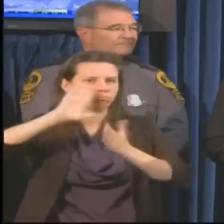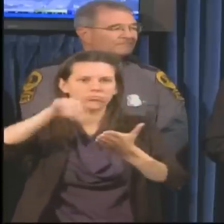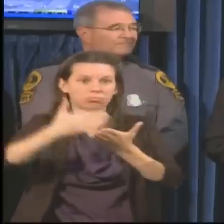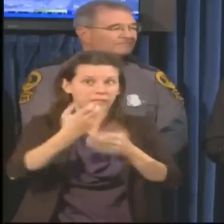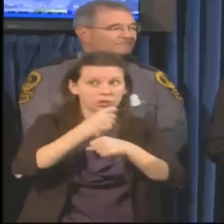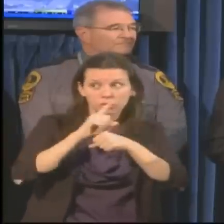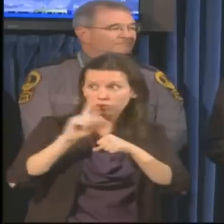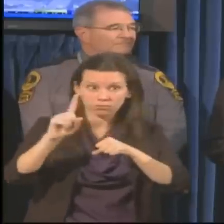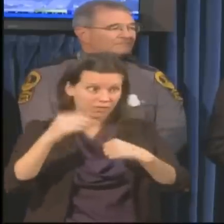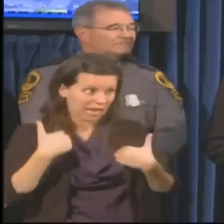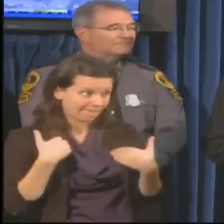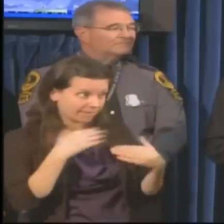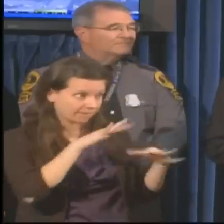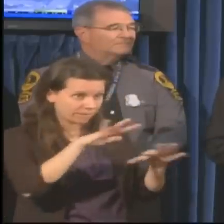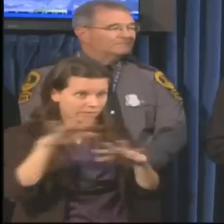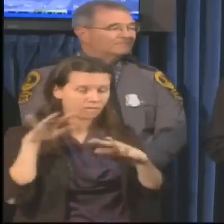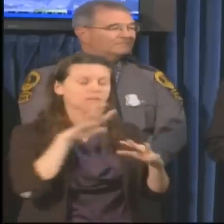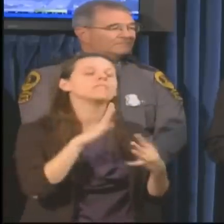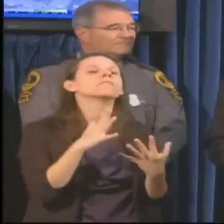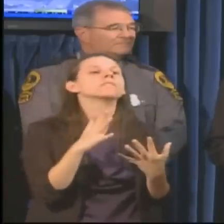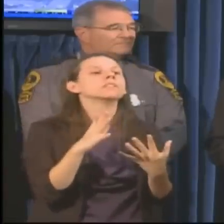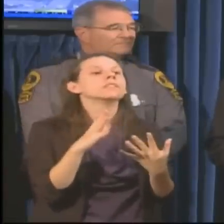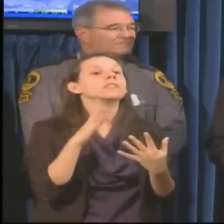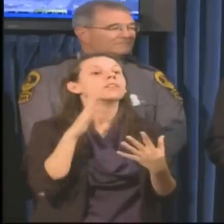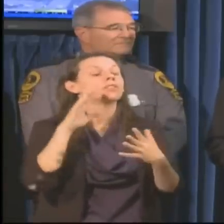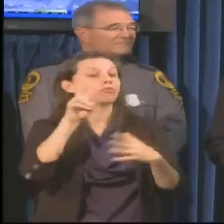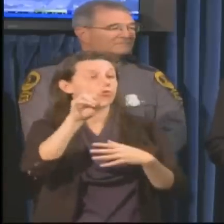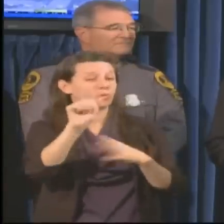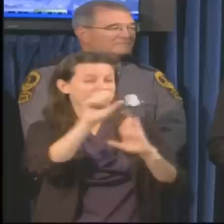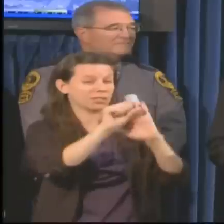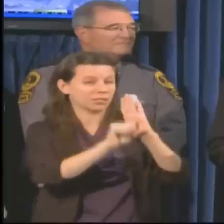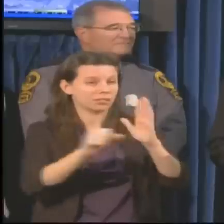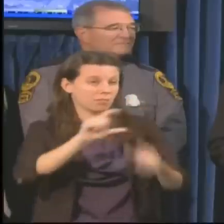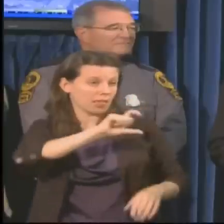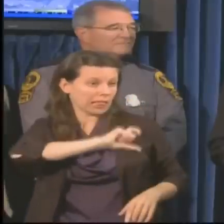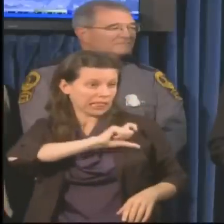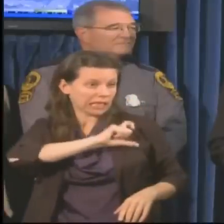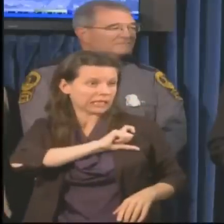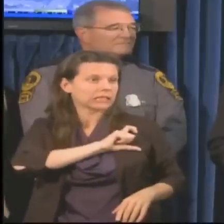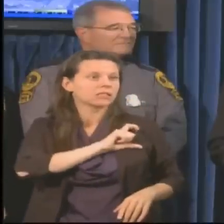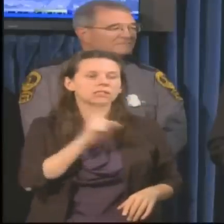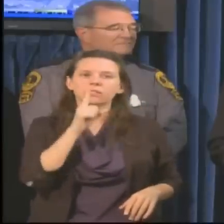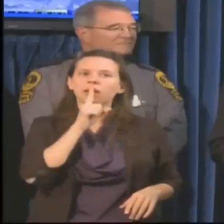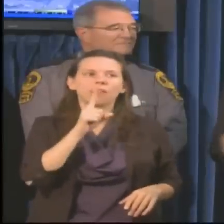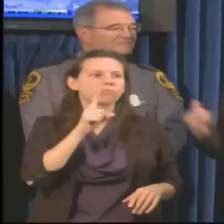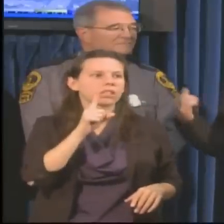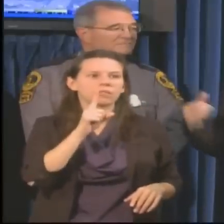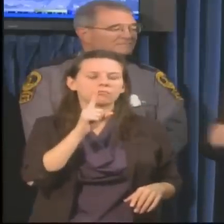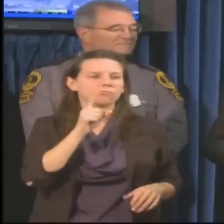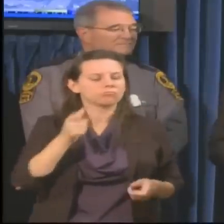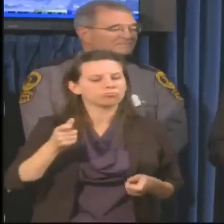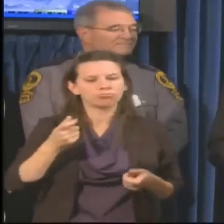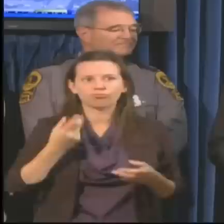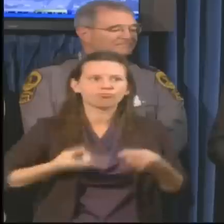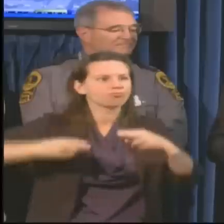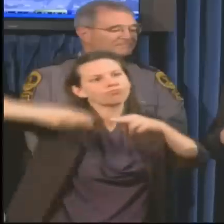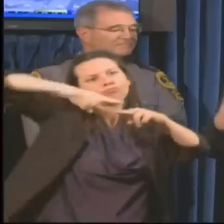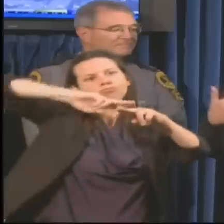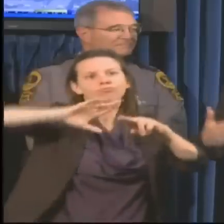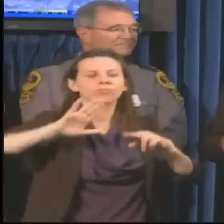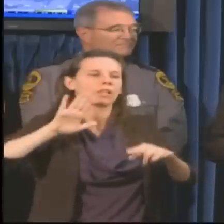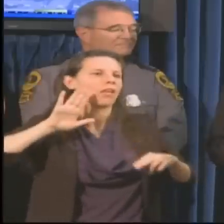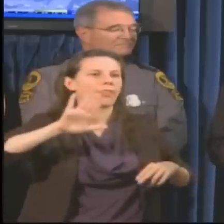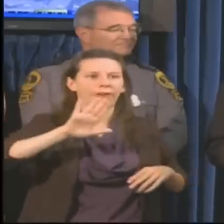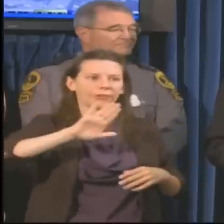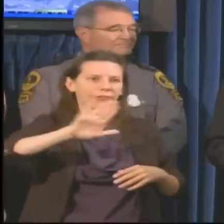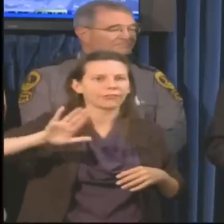have. The Virginia State Police have significantly beefed up their personnel. Colonel Flaherty has got literally